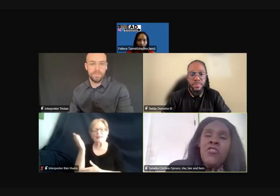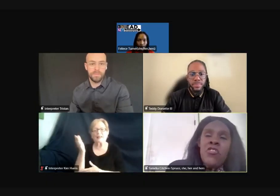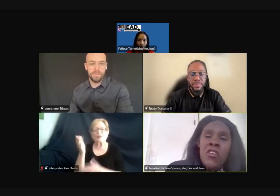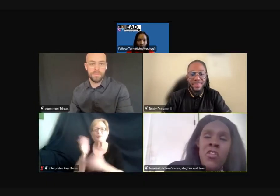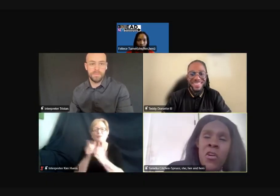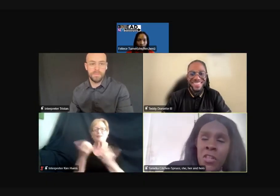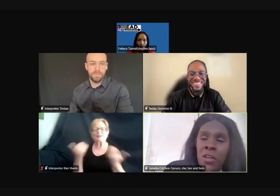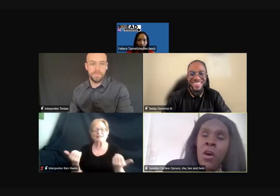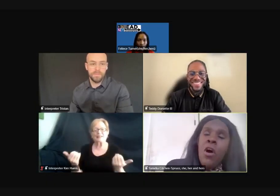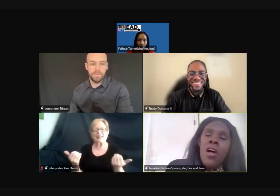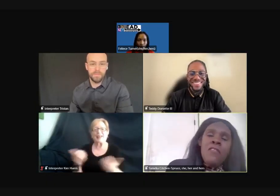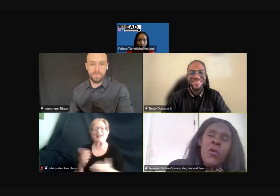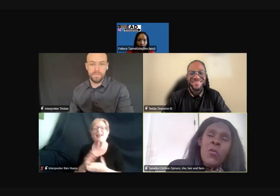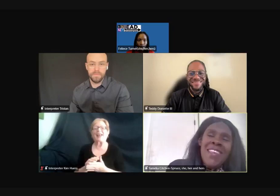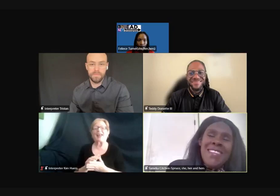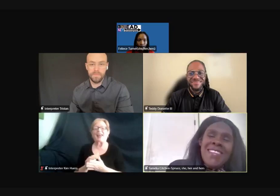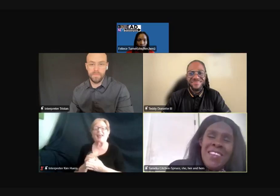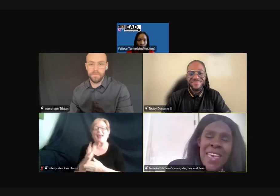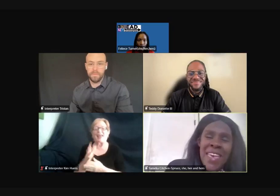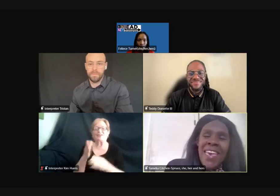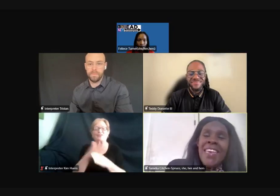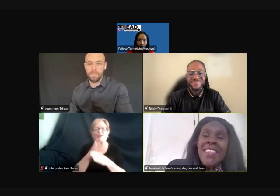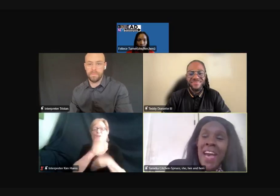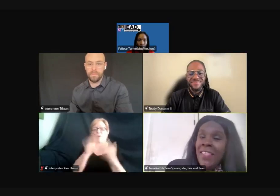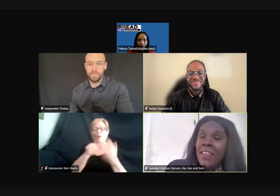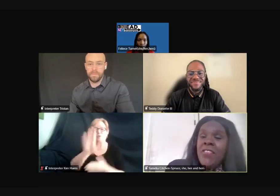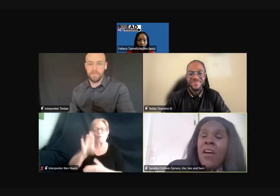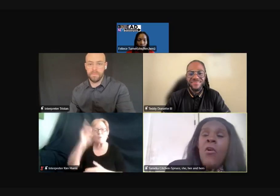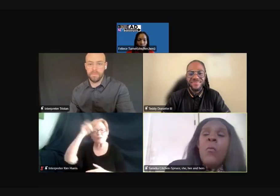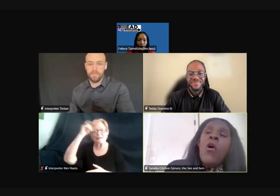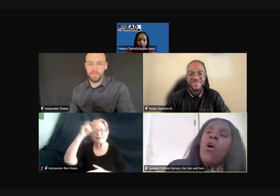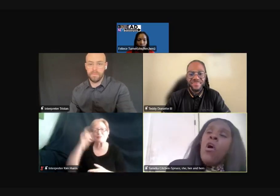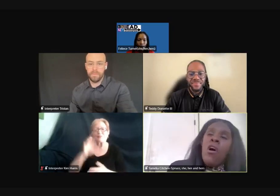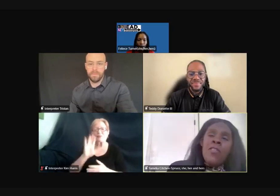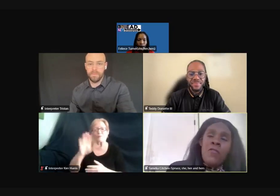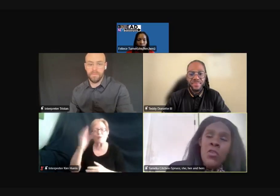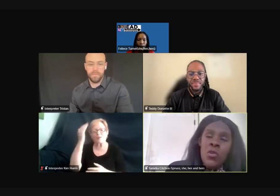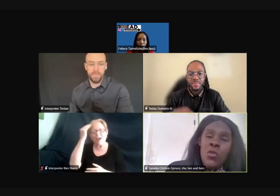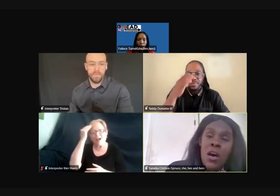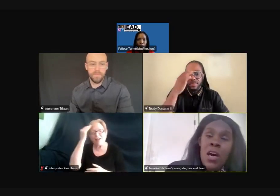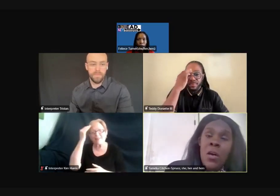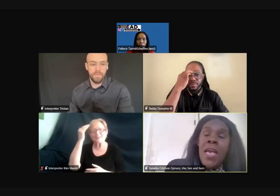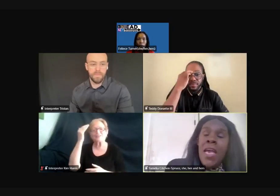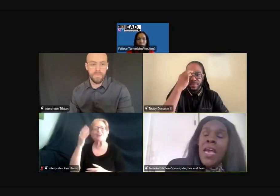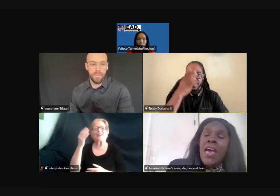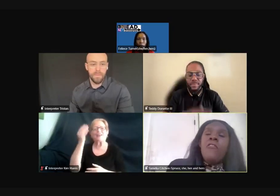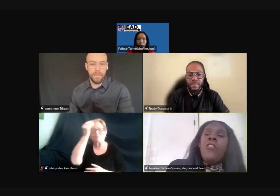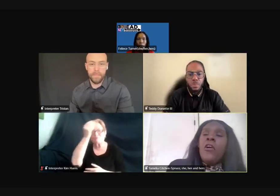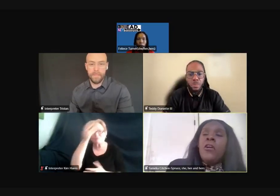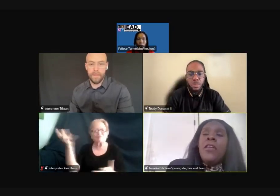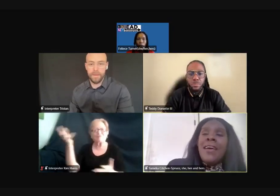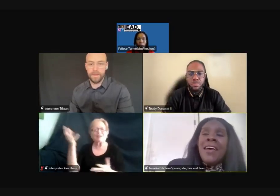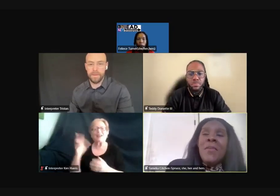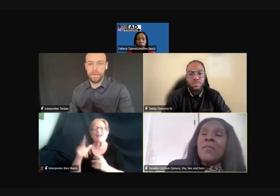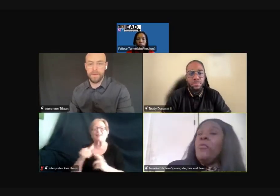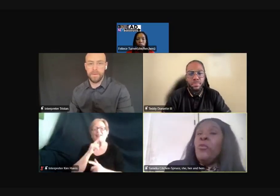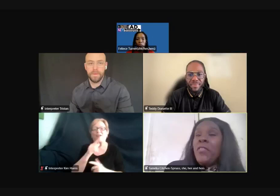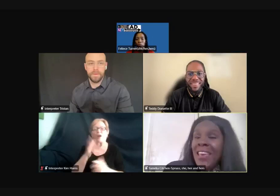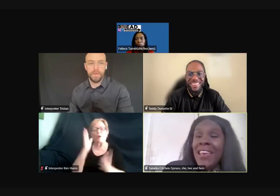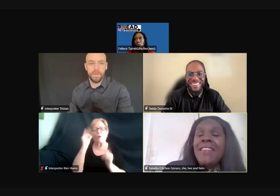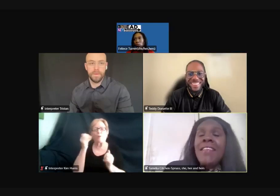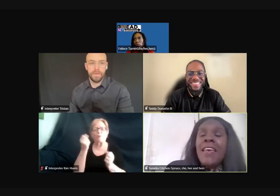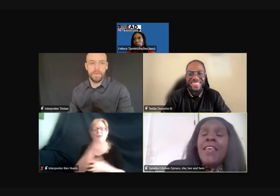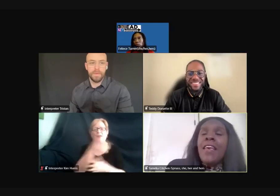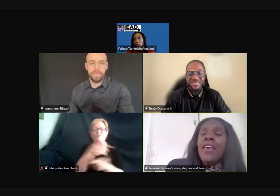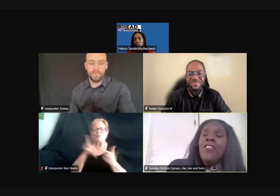today and sharing all, all of your wisdom and knowledge. I hope all of you, um, have learned, uh, some